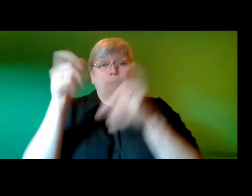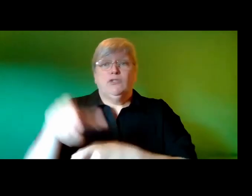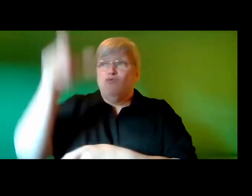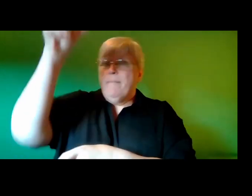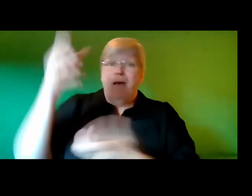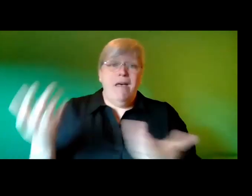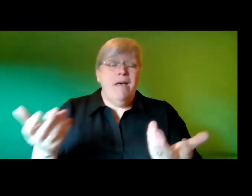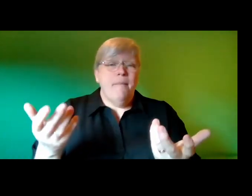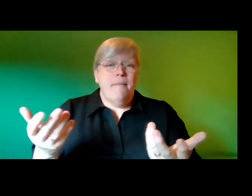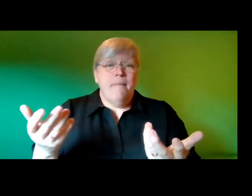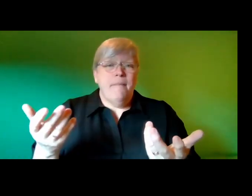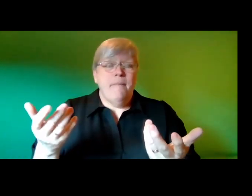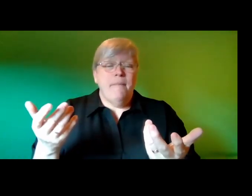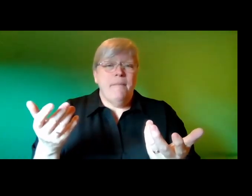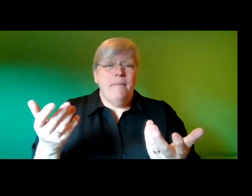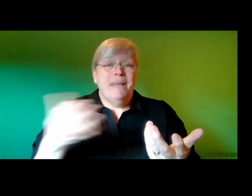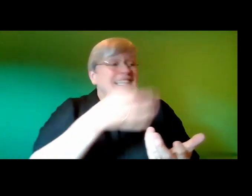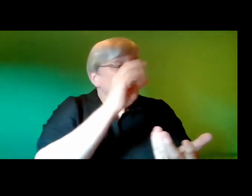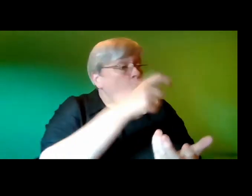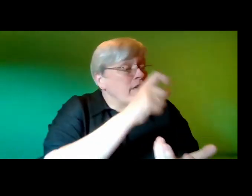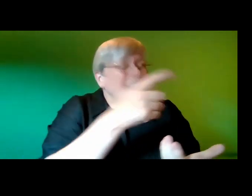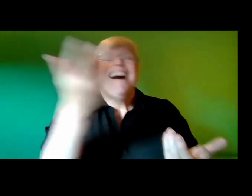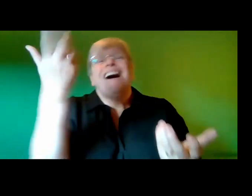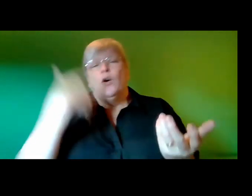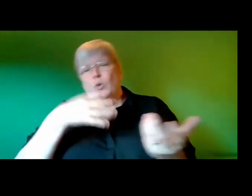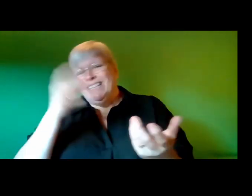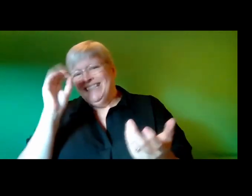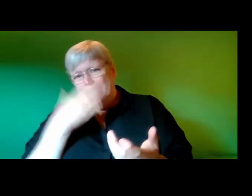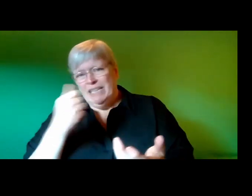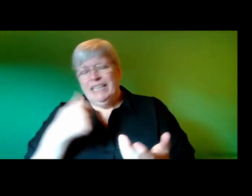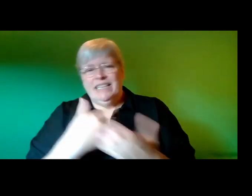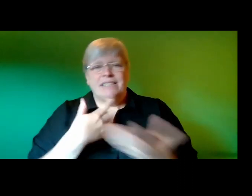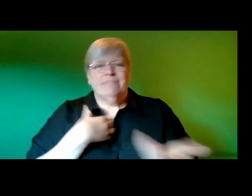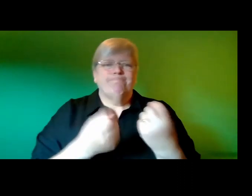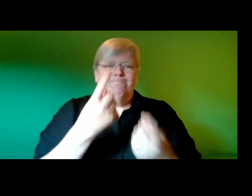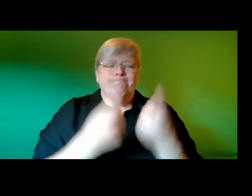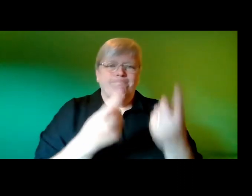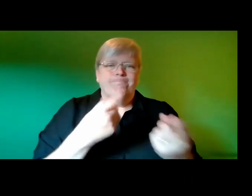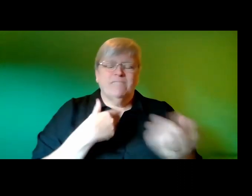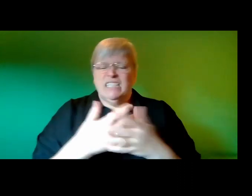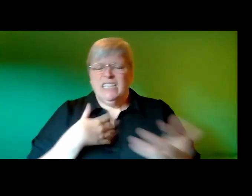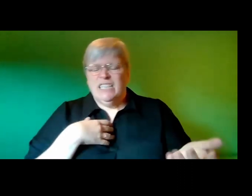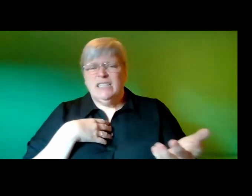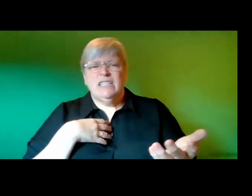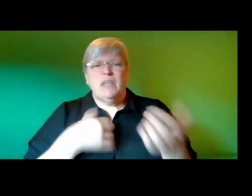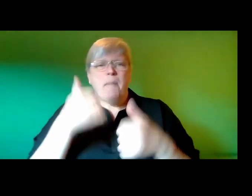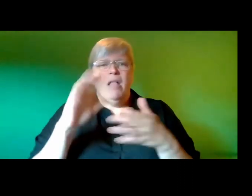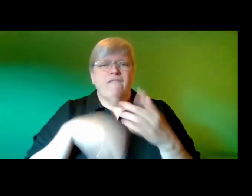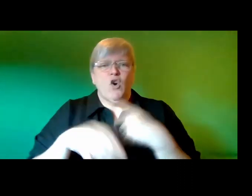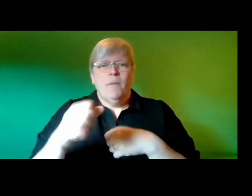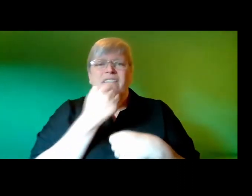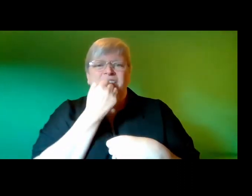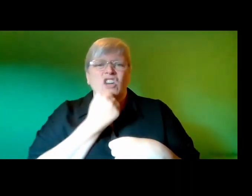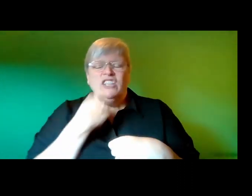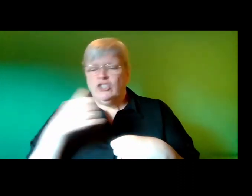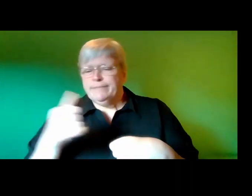tea please the steam of the kettle was rising now as my uncle sniffed the milk he pulled from the fridge the whole house was